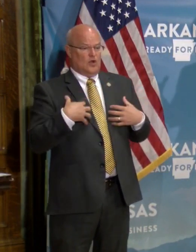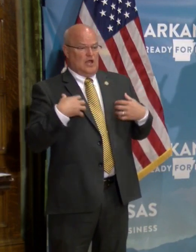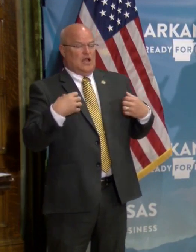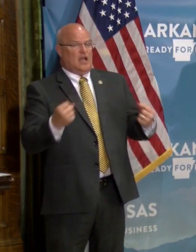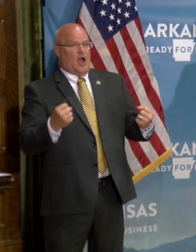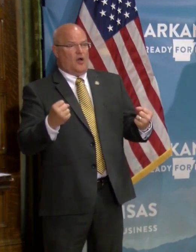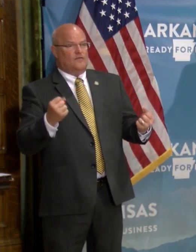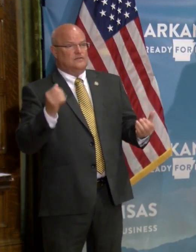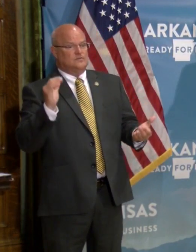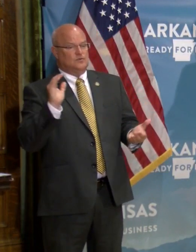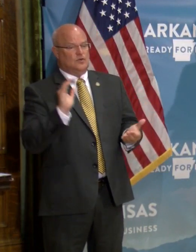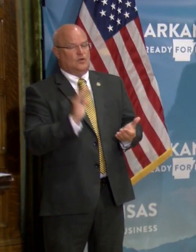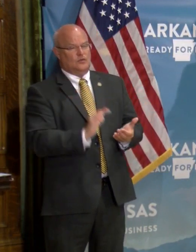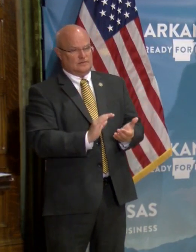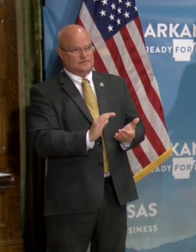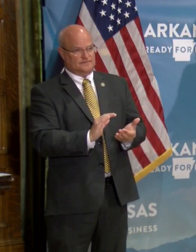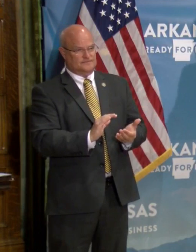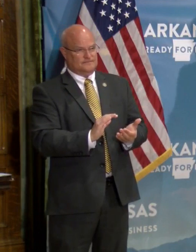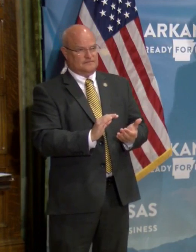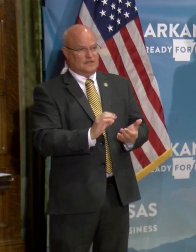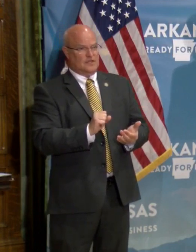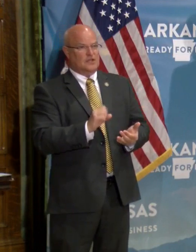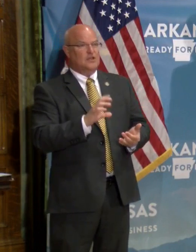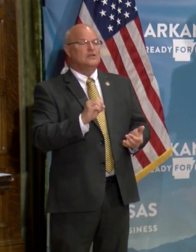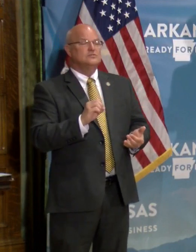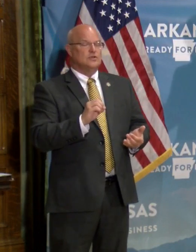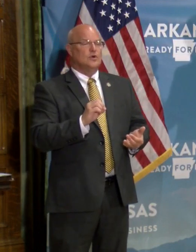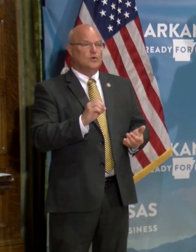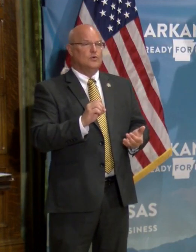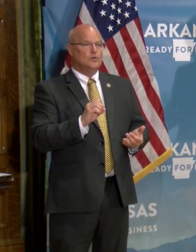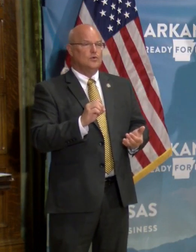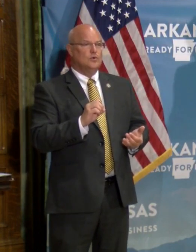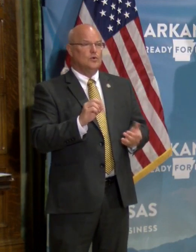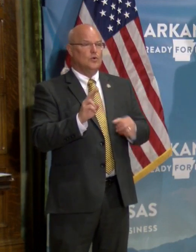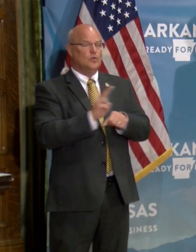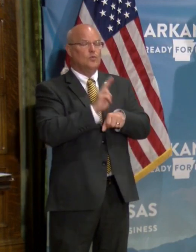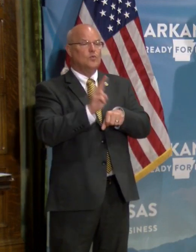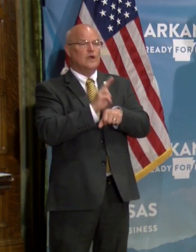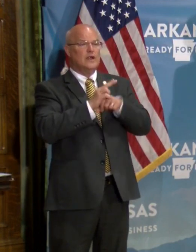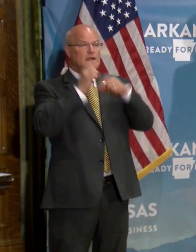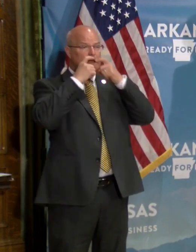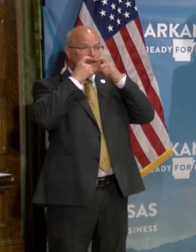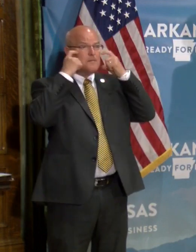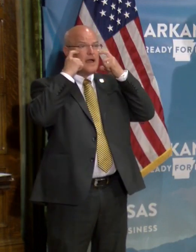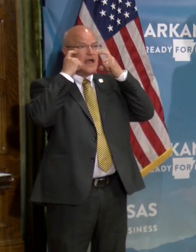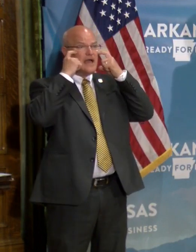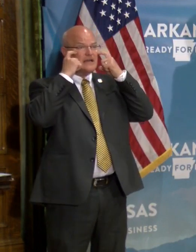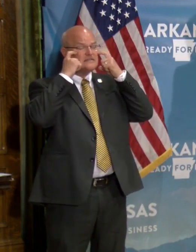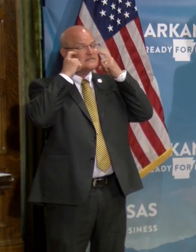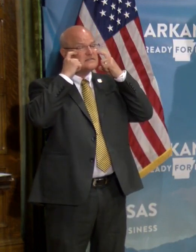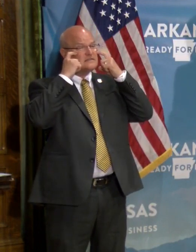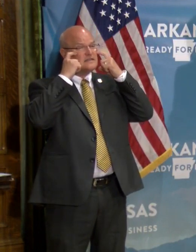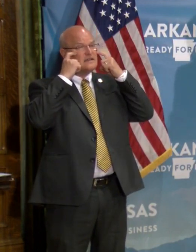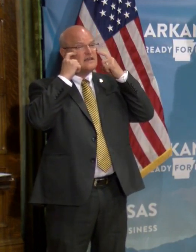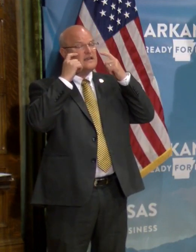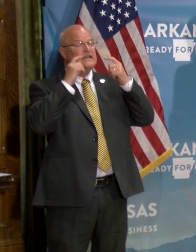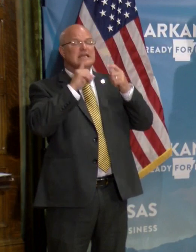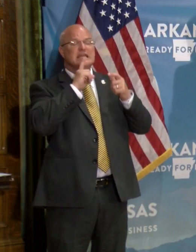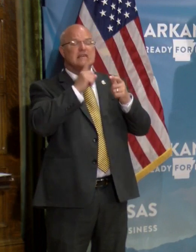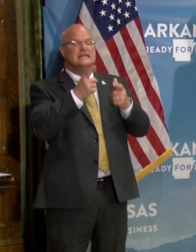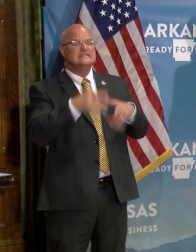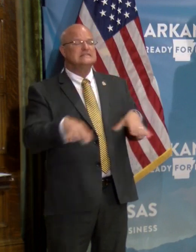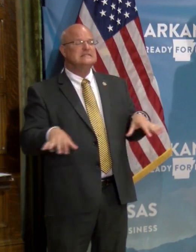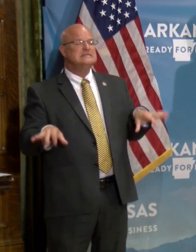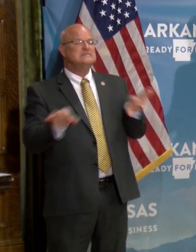is going to go the opposite direction. And wearing a mask or face covering, uh, is just